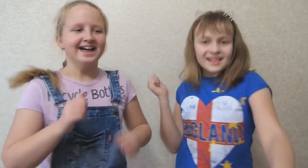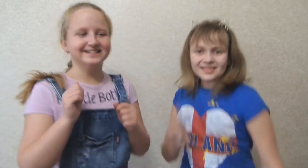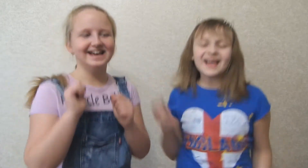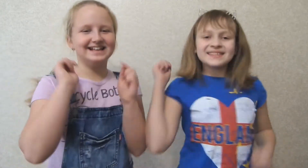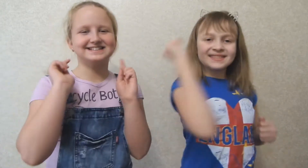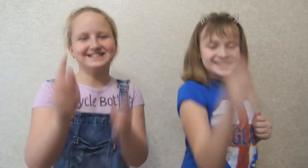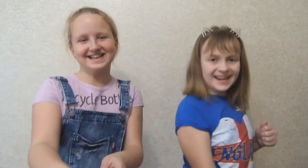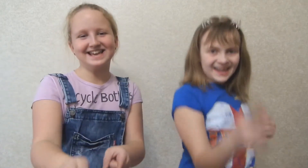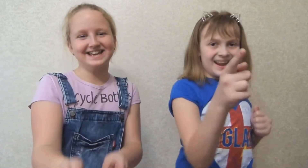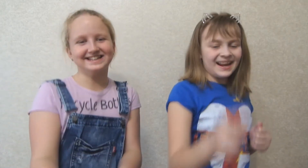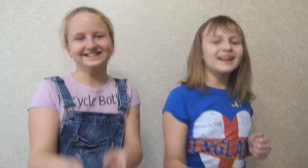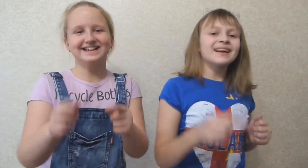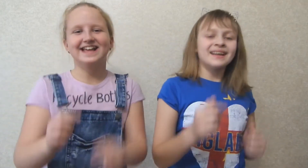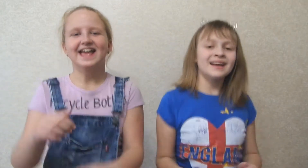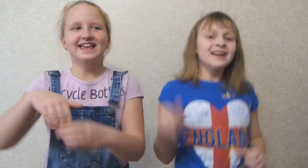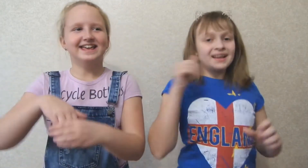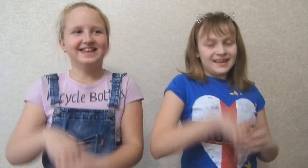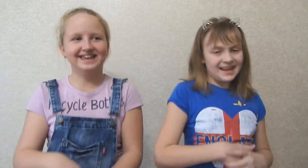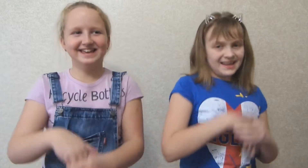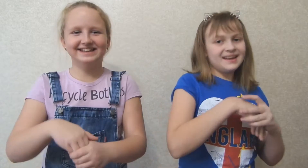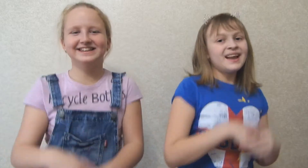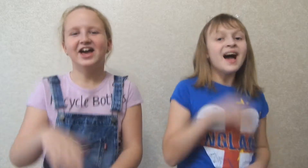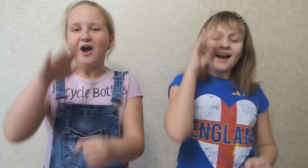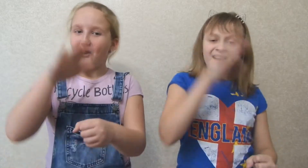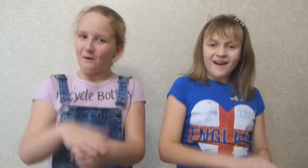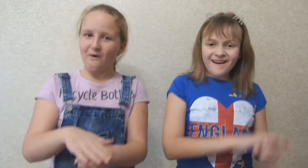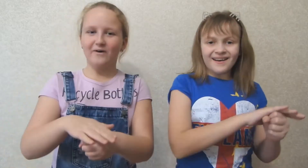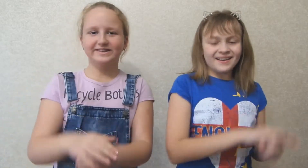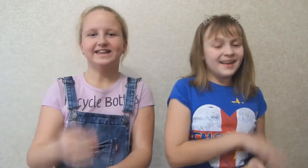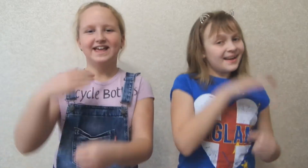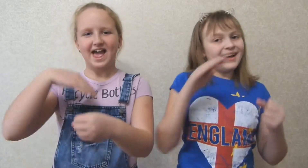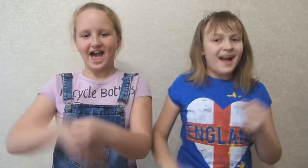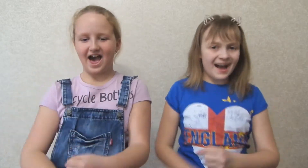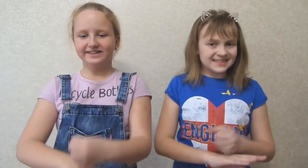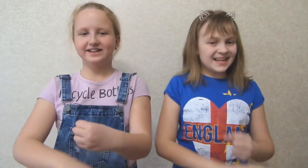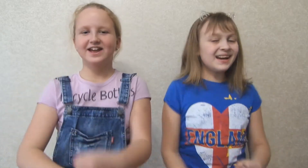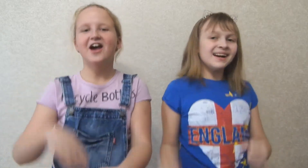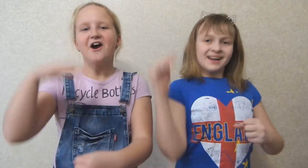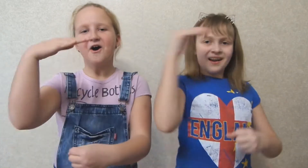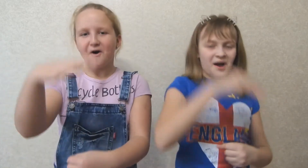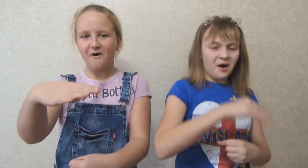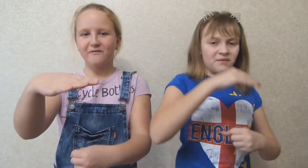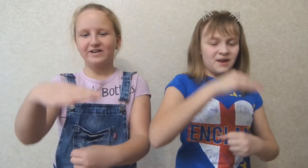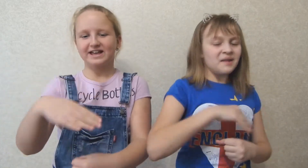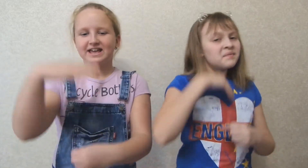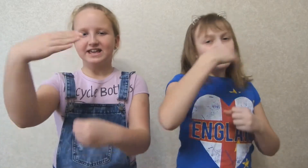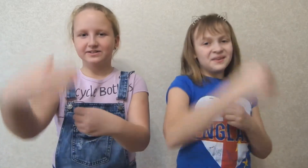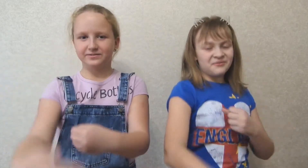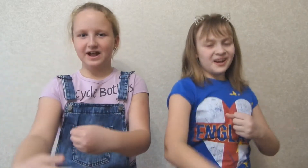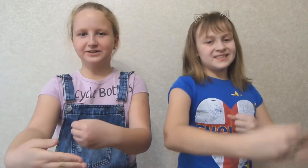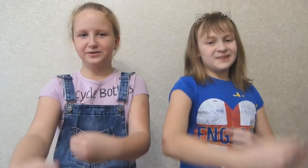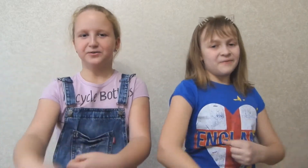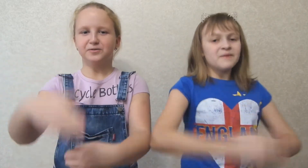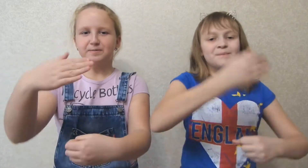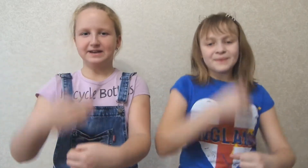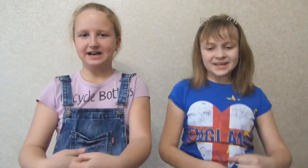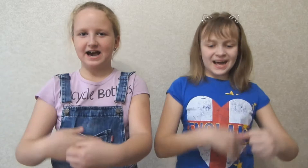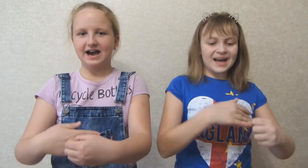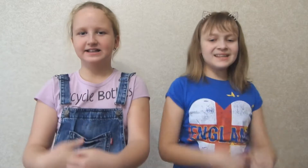Let's sing! In, on, under, over, in front of, behind,